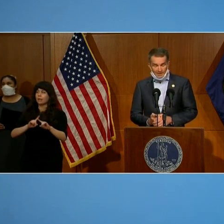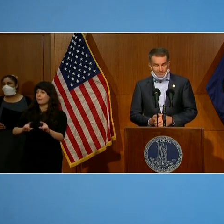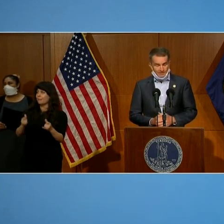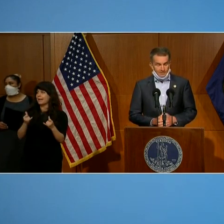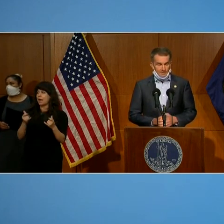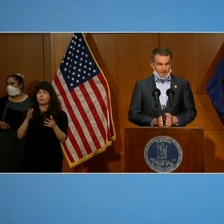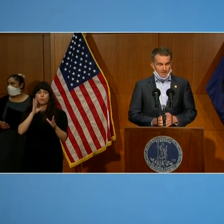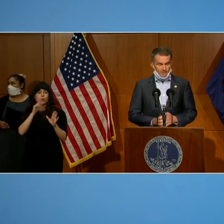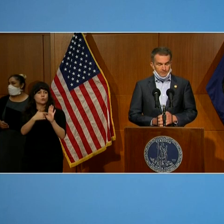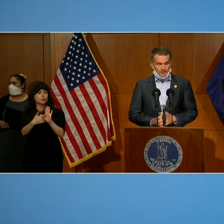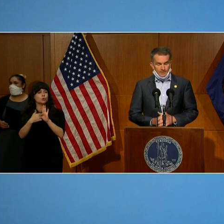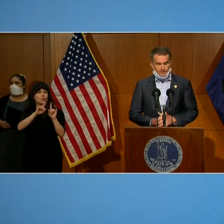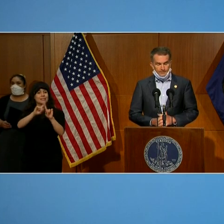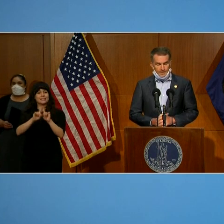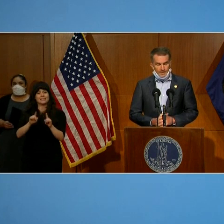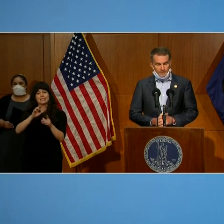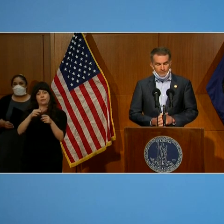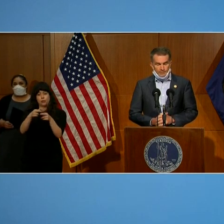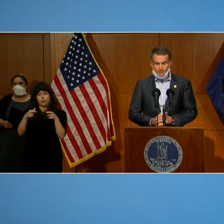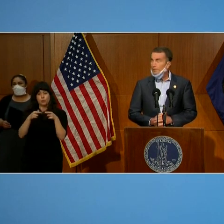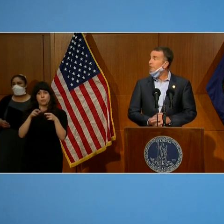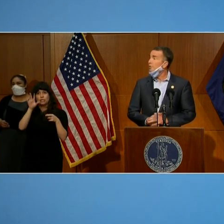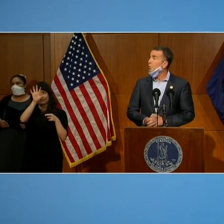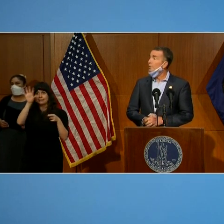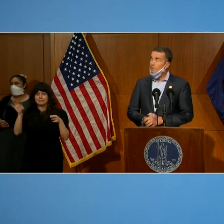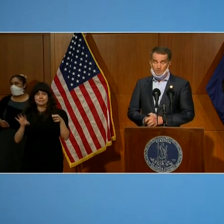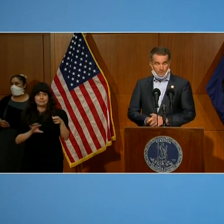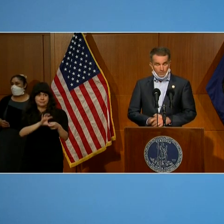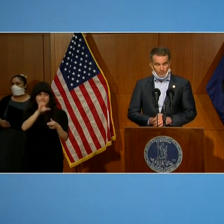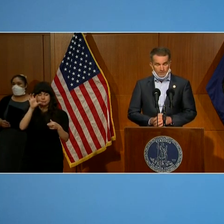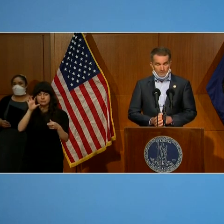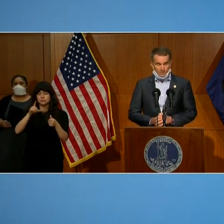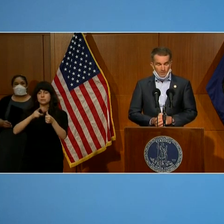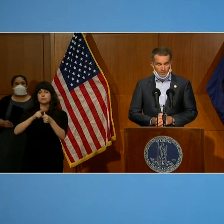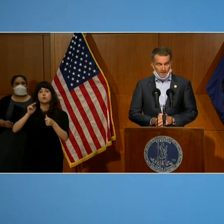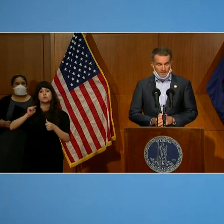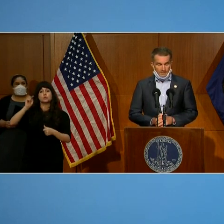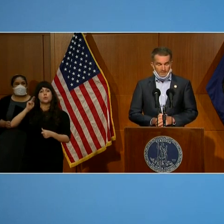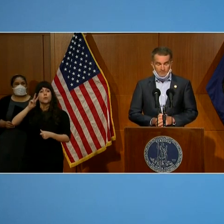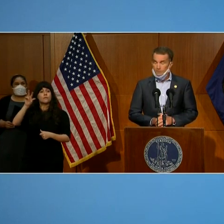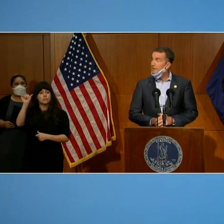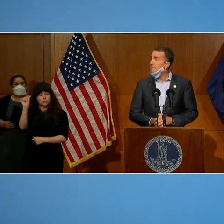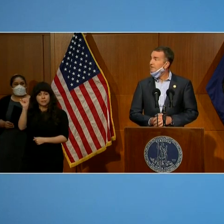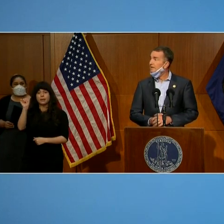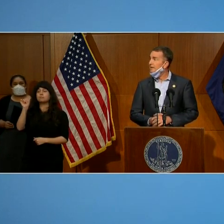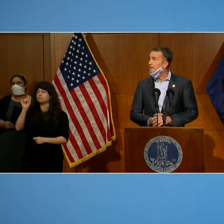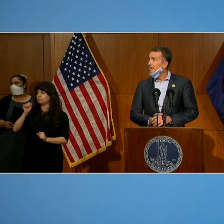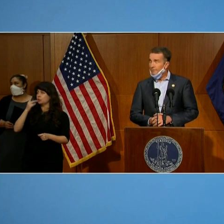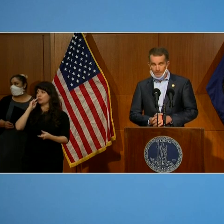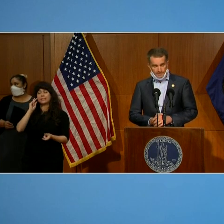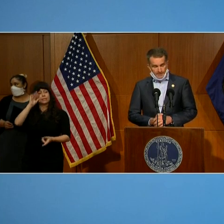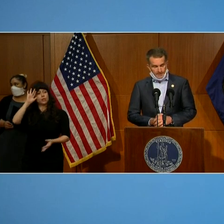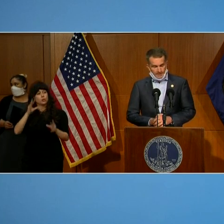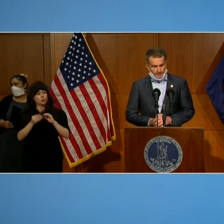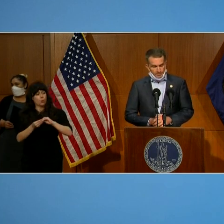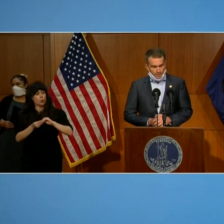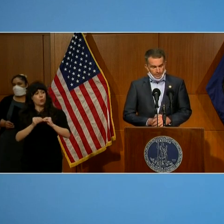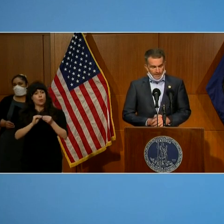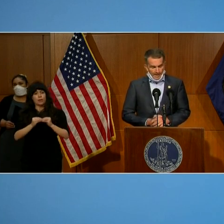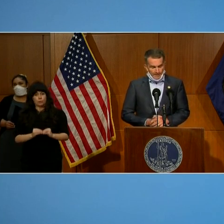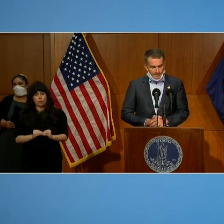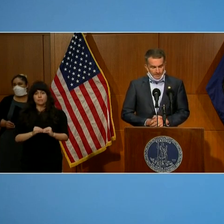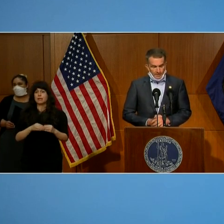of the regions of Virginia. First of all, the northern region total cases. As you can see from the